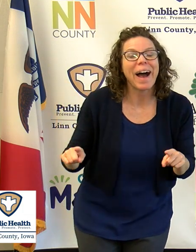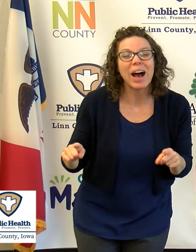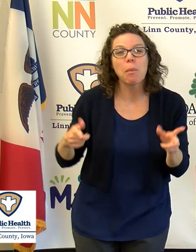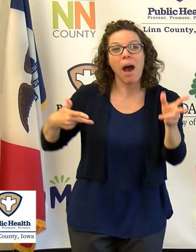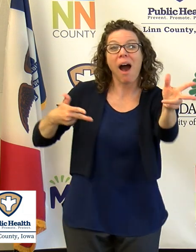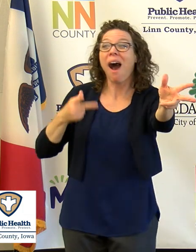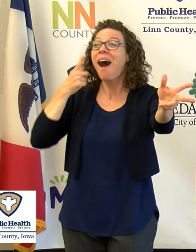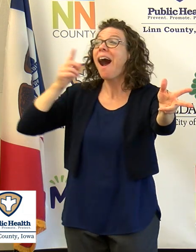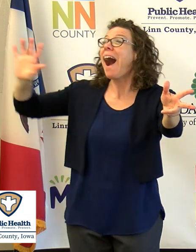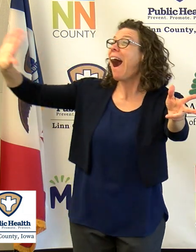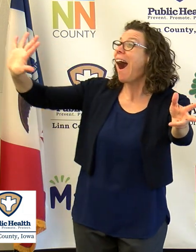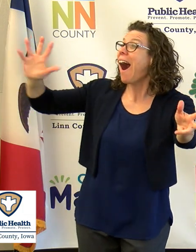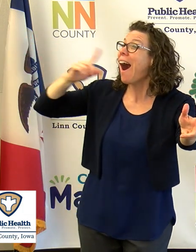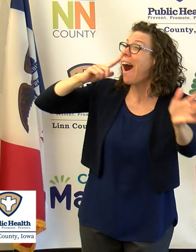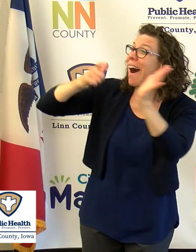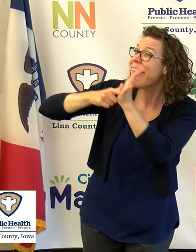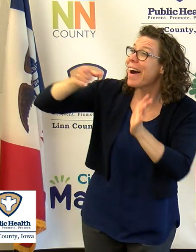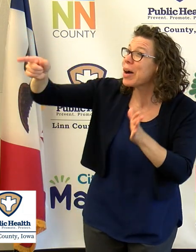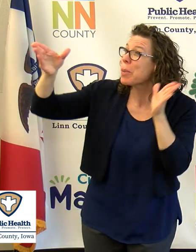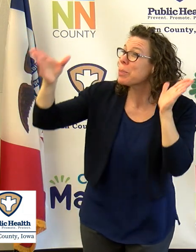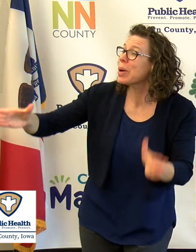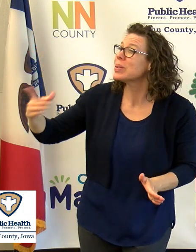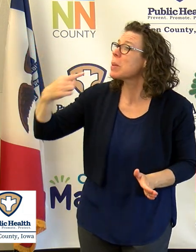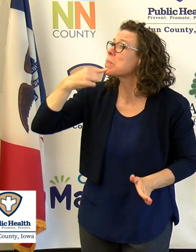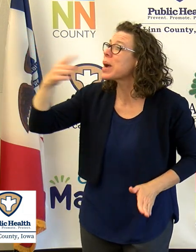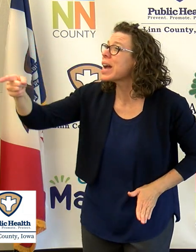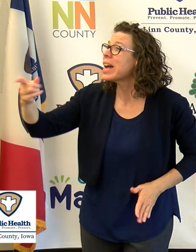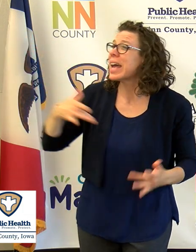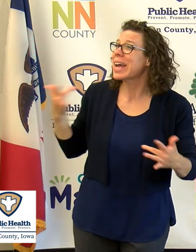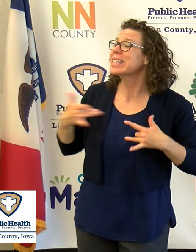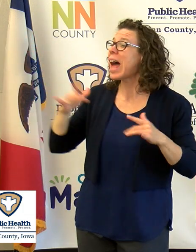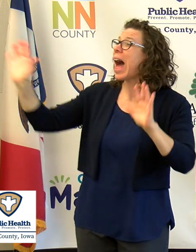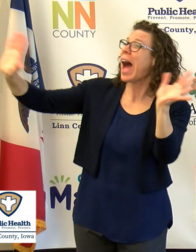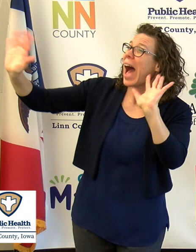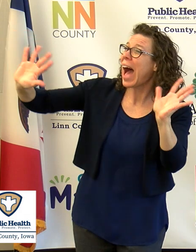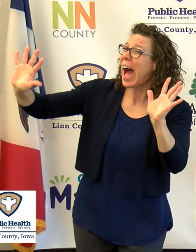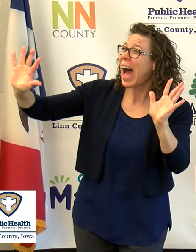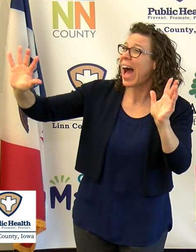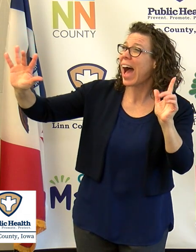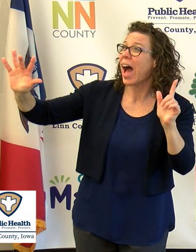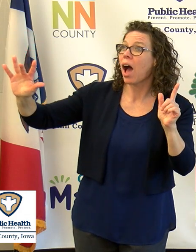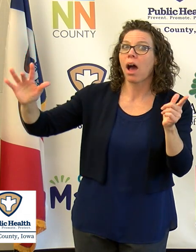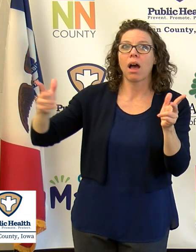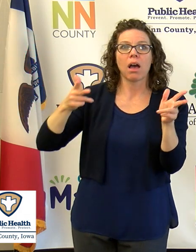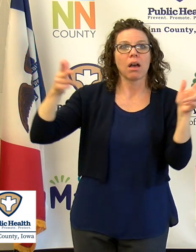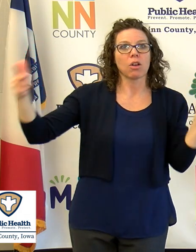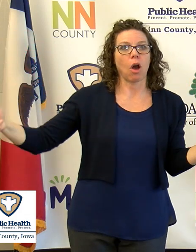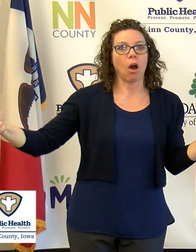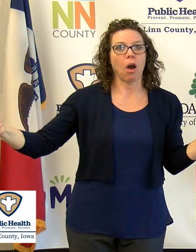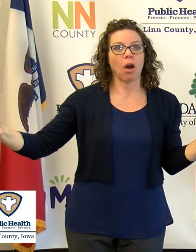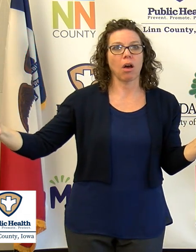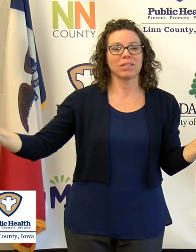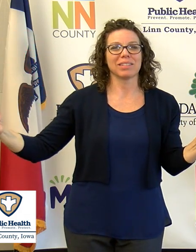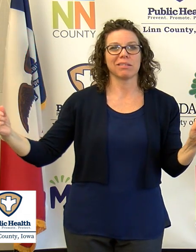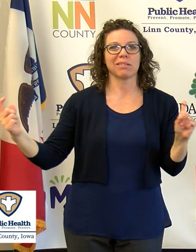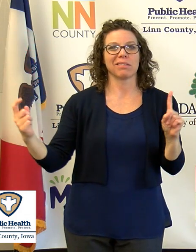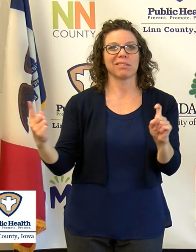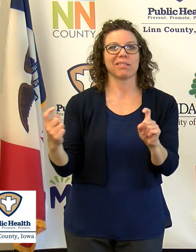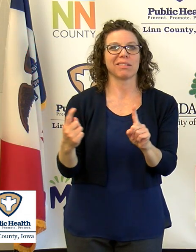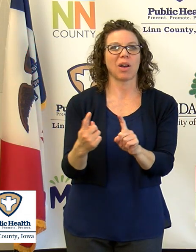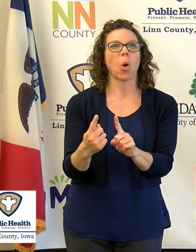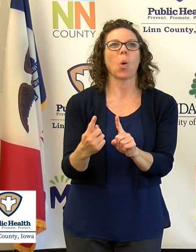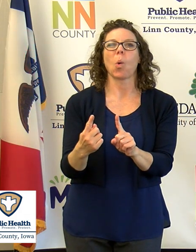you're seeing people that you haven't seen for a long time and you're excited to see them and all of a sudden the parking lots filled with people that are not social distancing